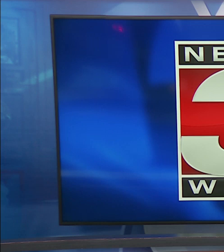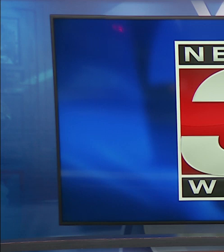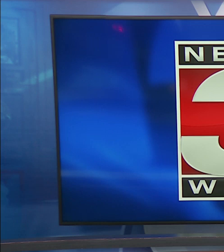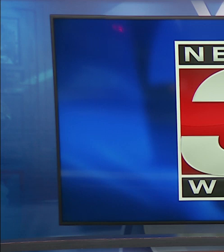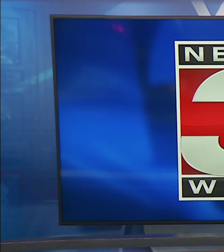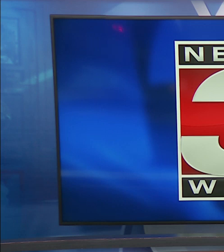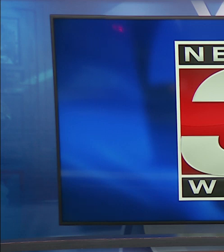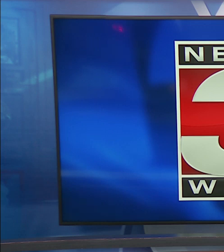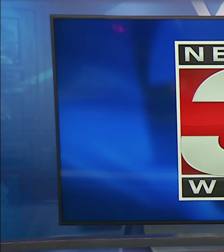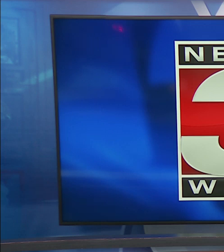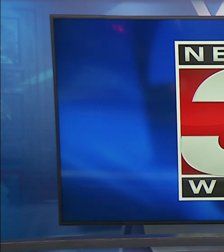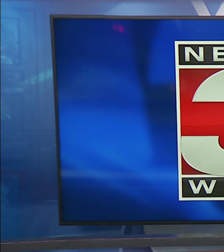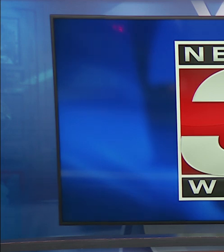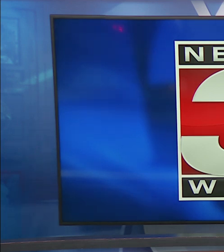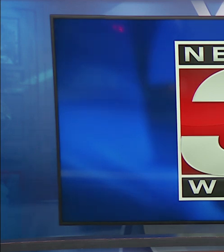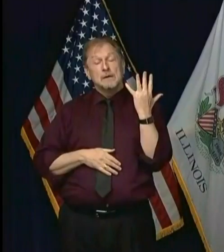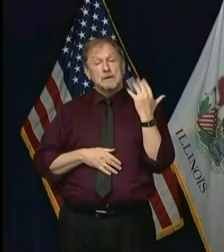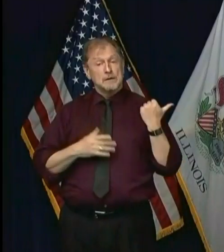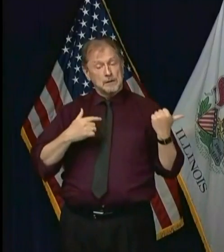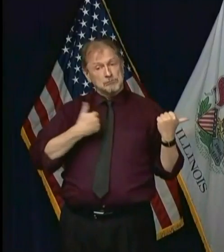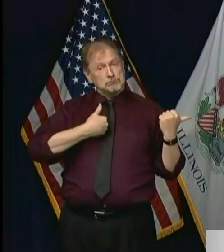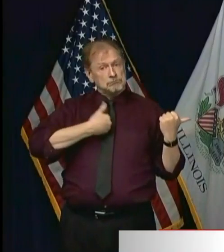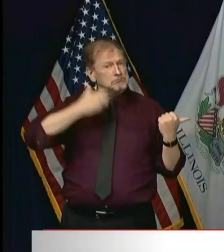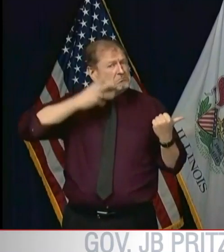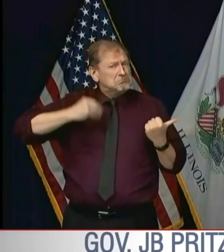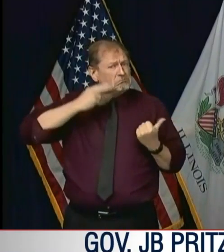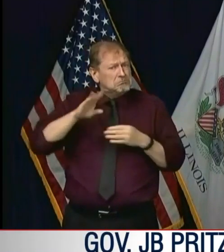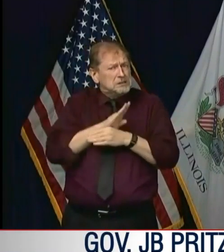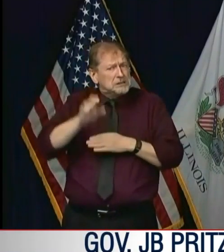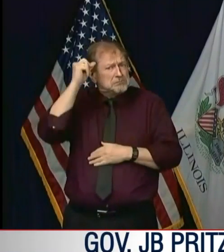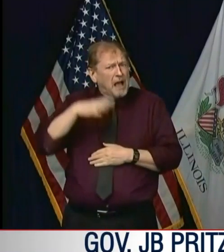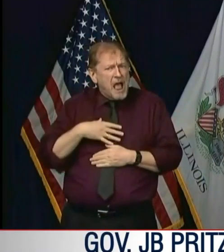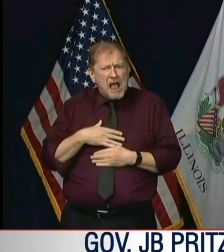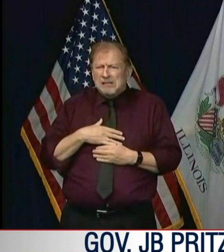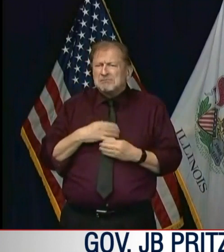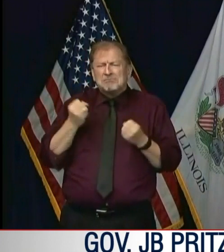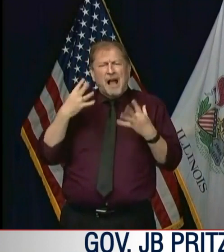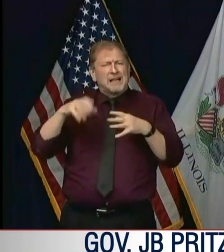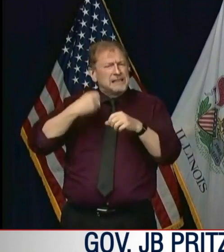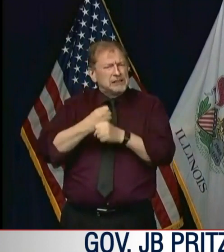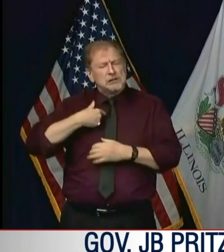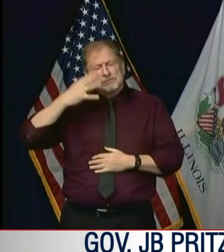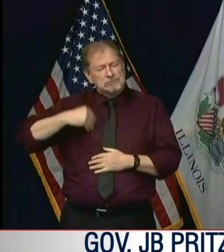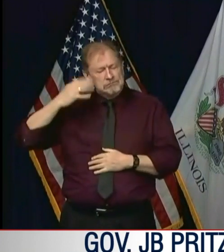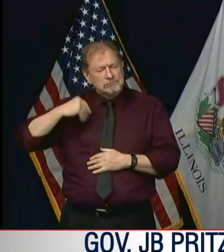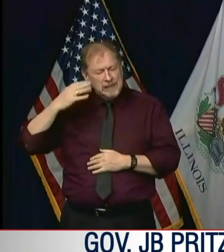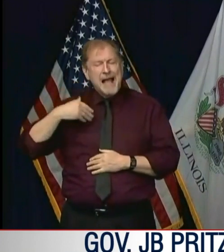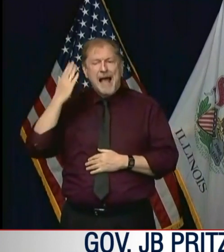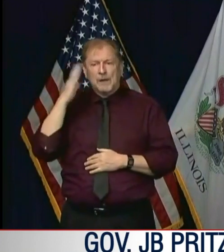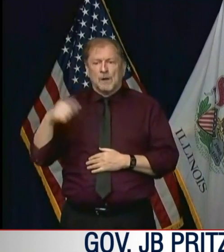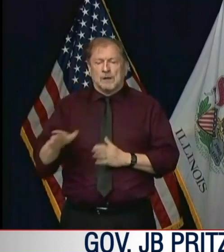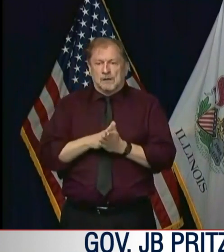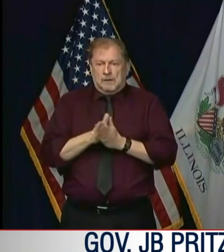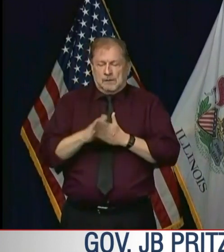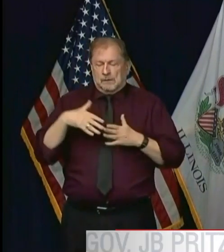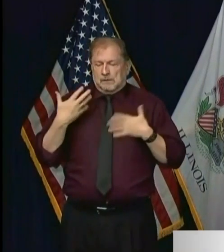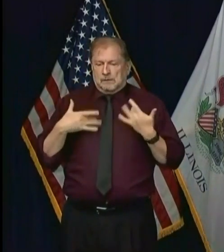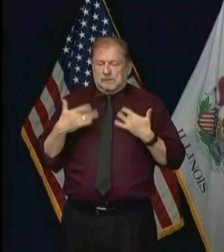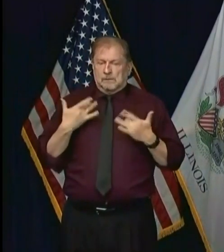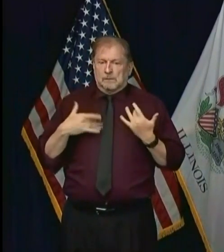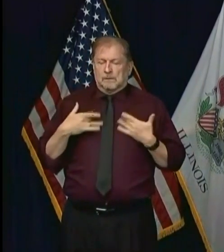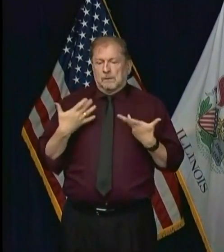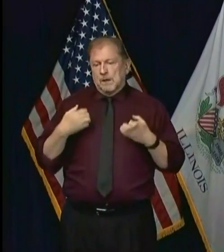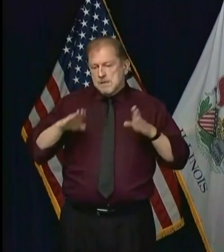to get back to business as usual. I understand the urge to try and flip the switch and reopen our entire